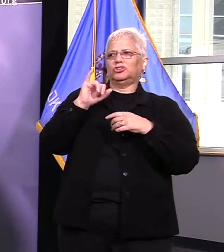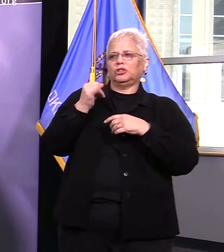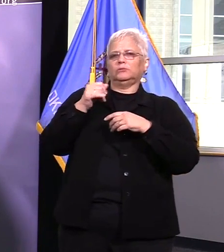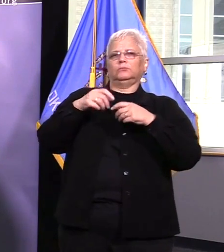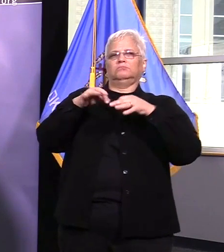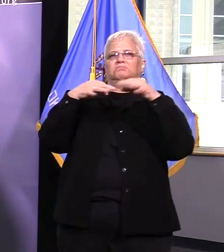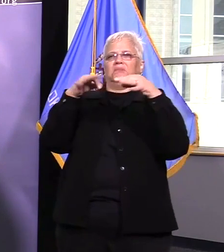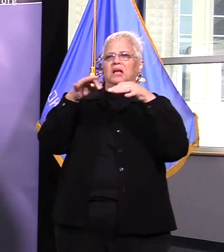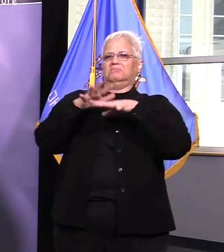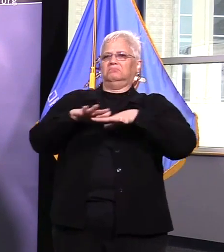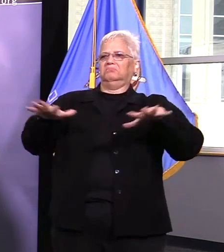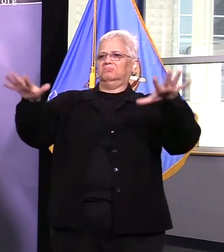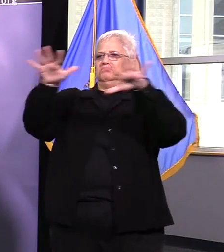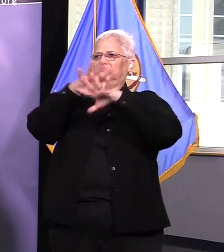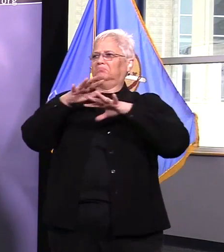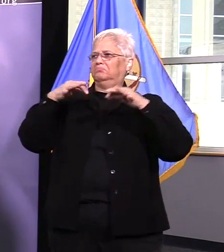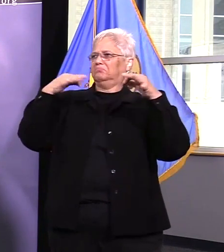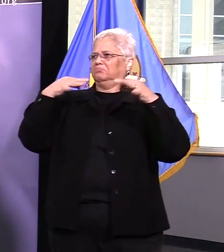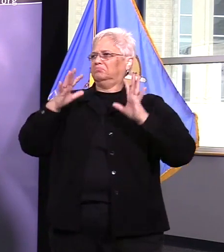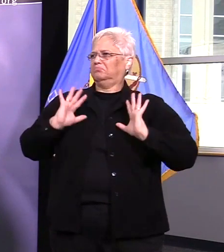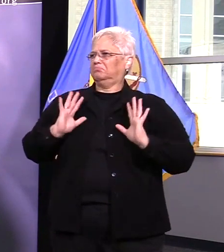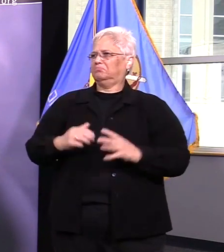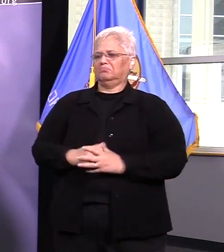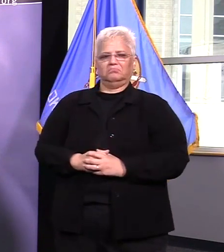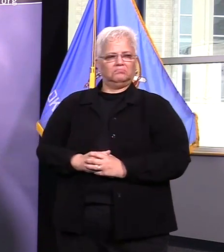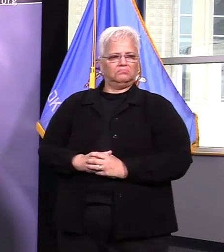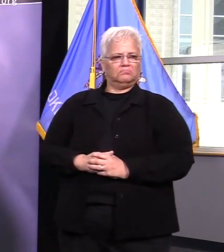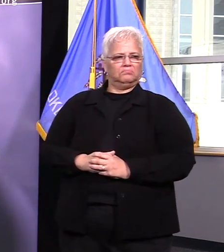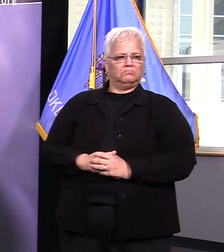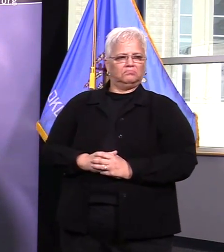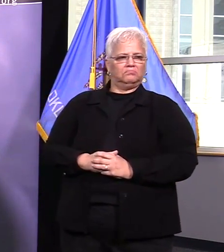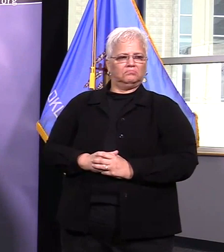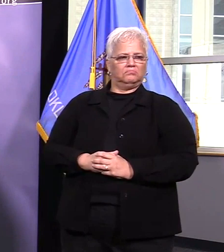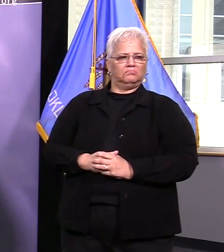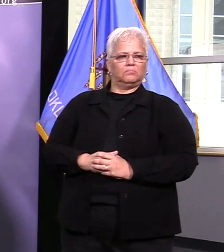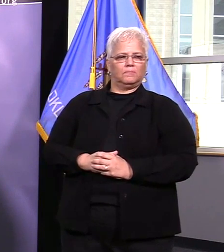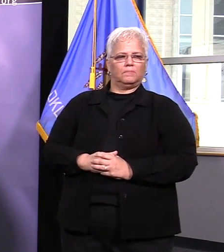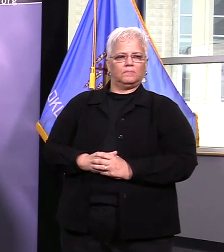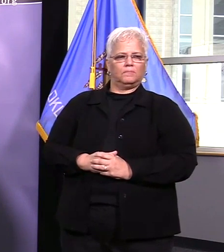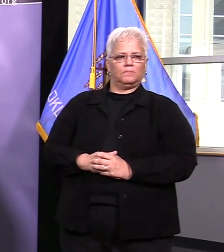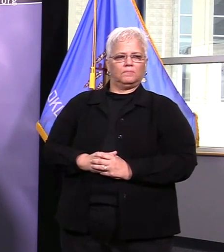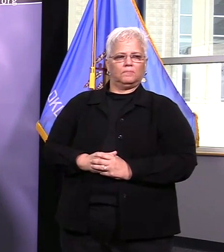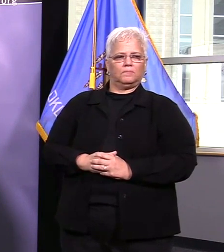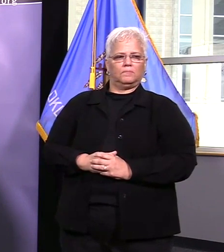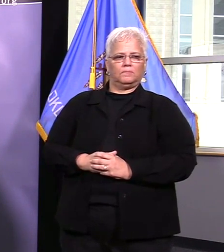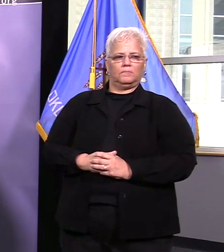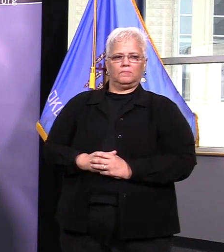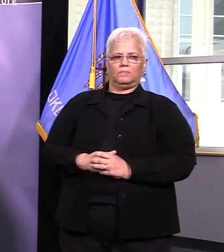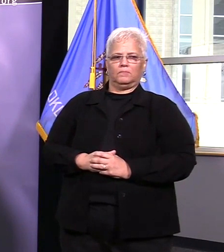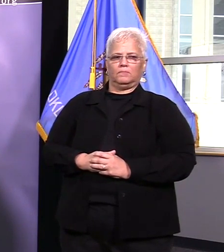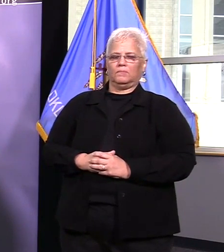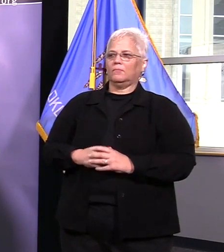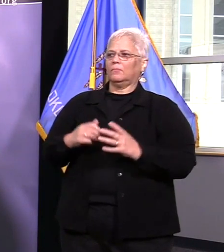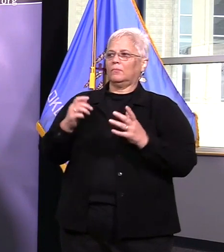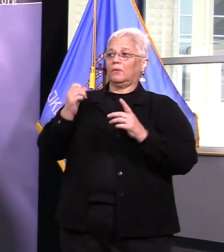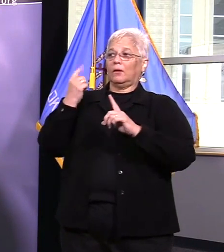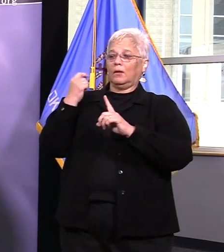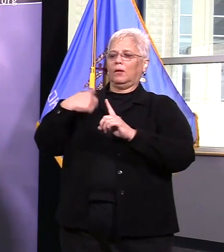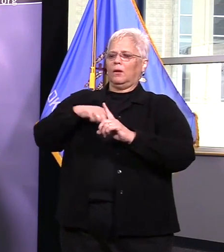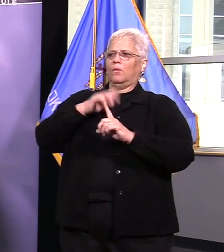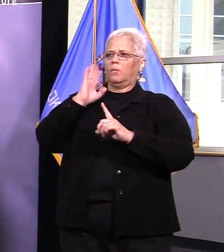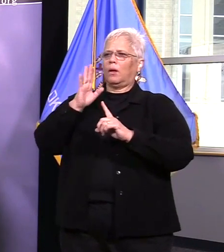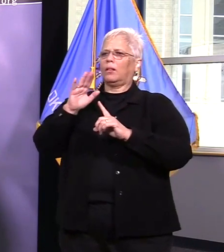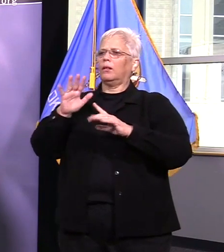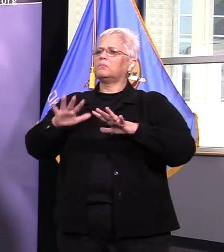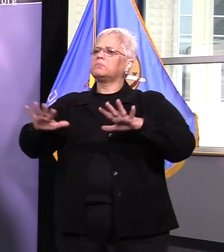needs to understand needs to accept acknowledge that covet 19 is in their community whether they're they're hearing about positive results or not okay from